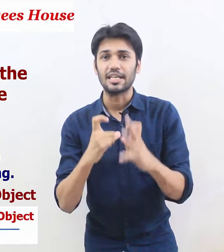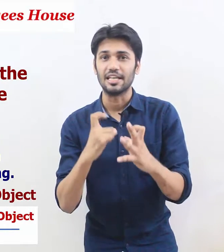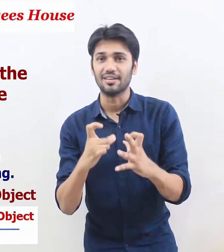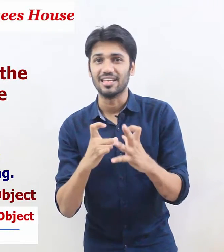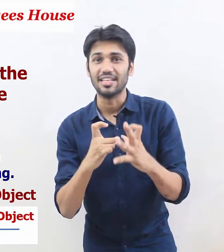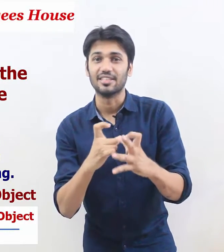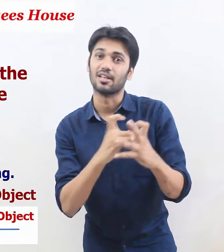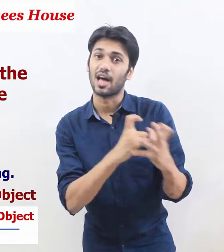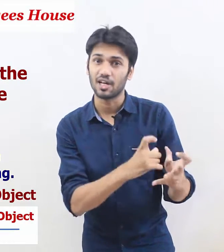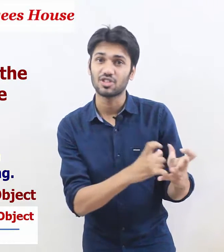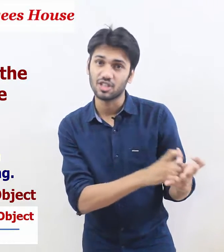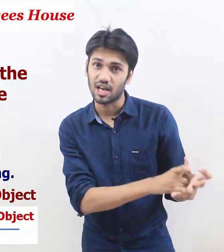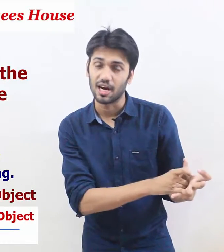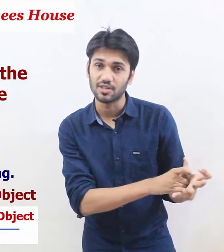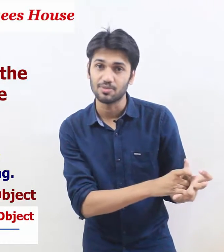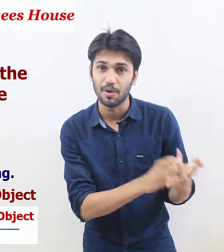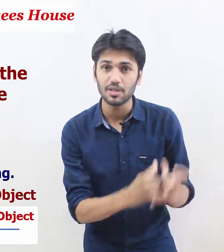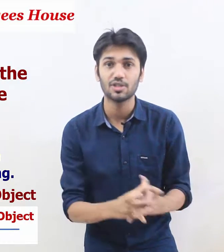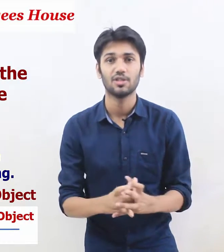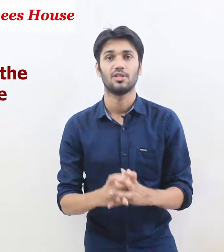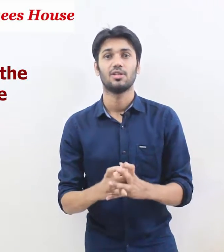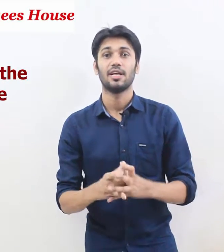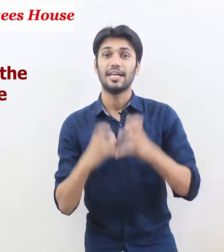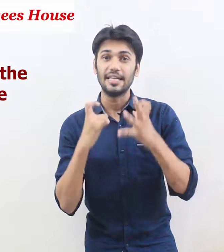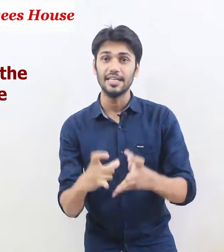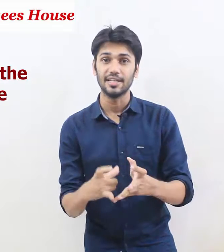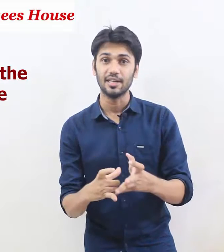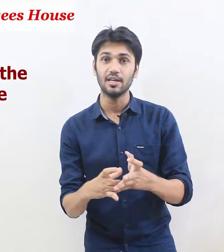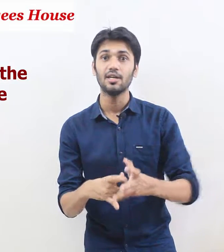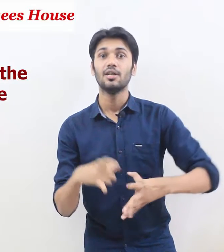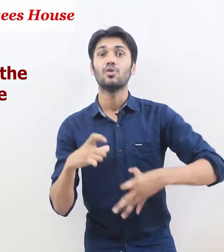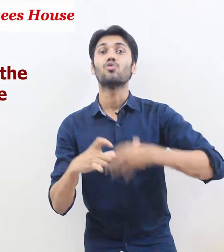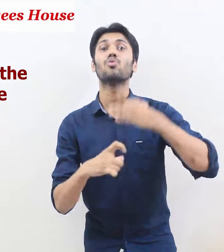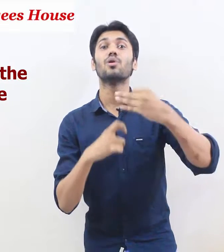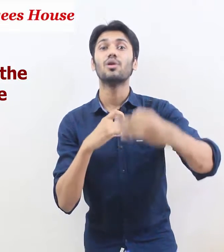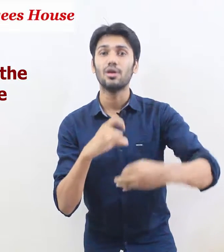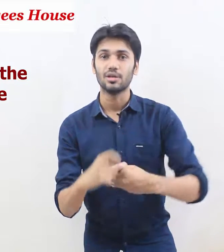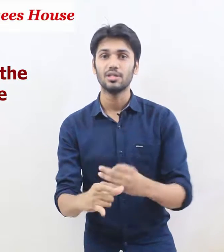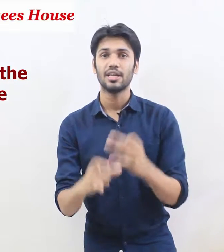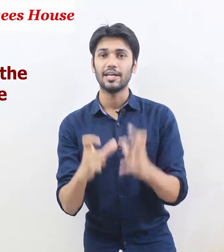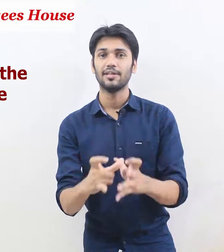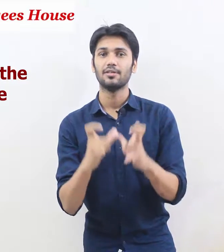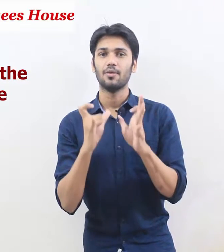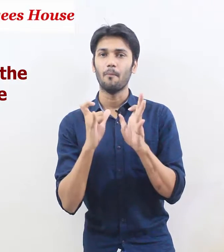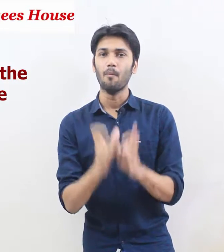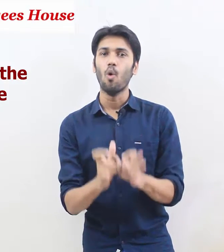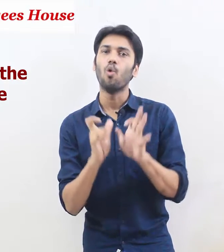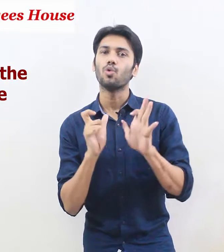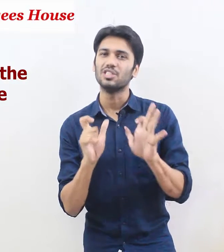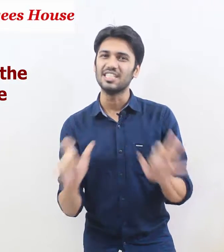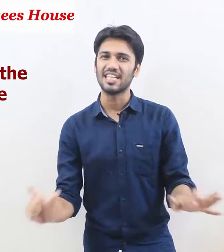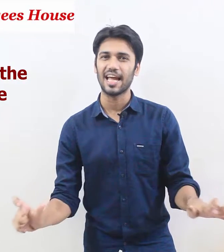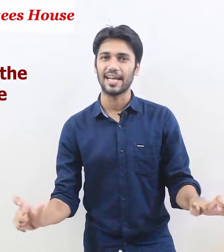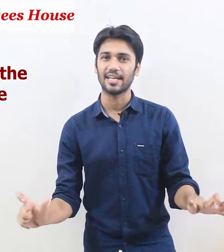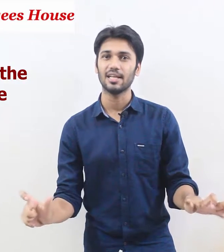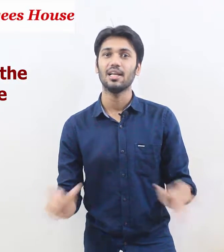clearly in the last class but here we will learn in more detail